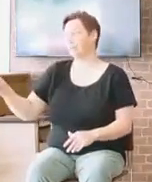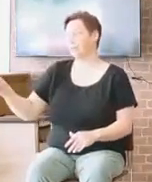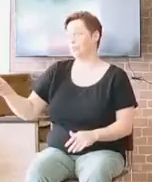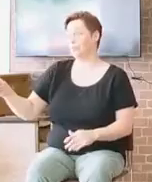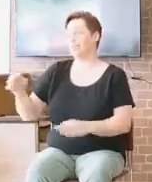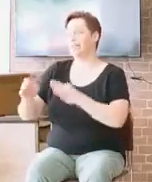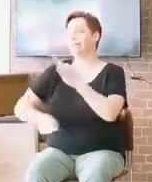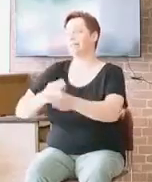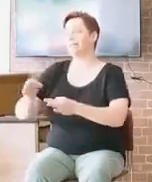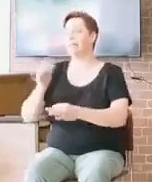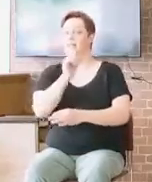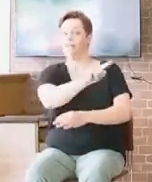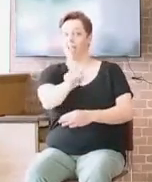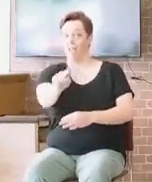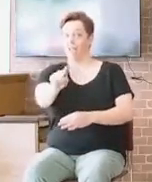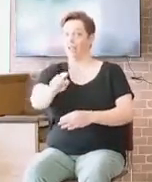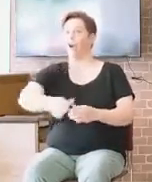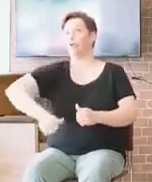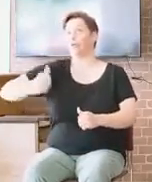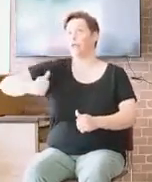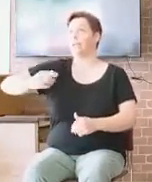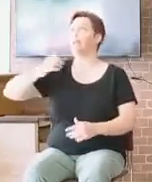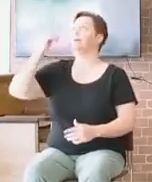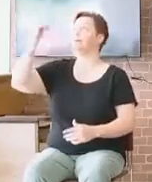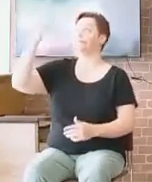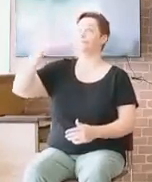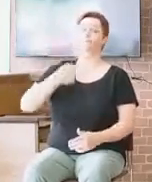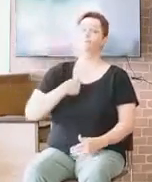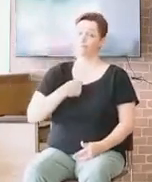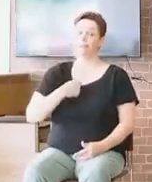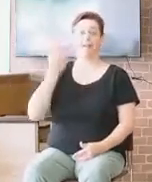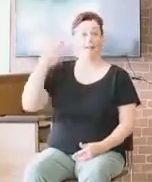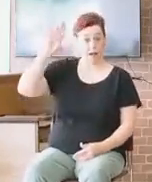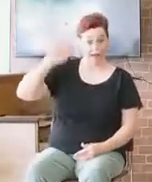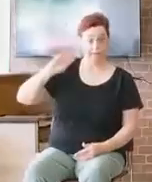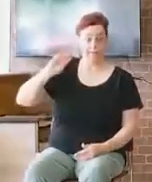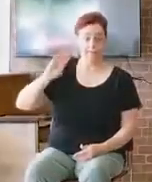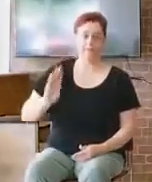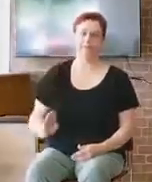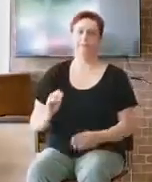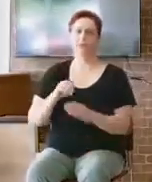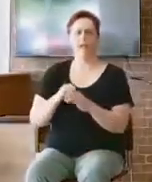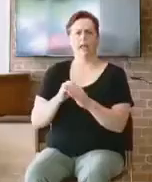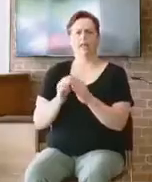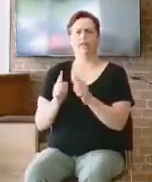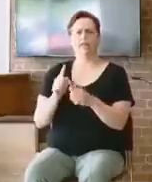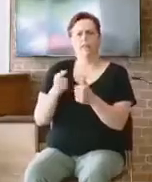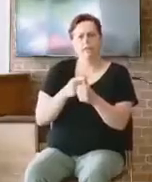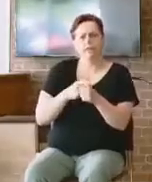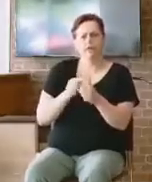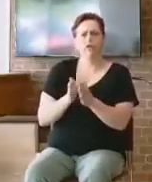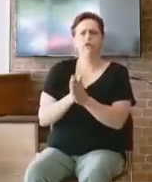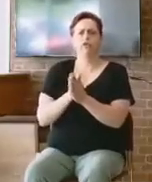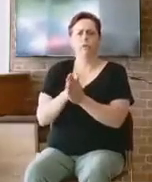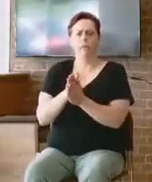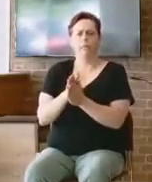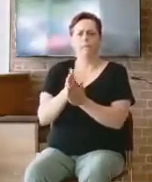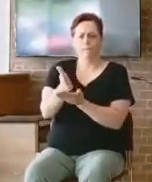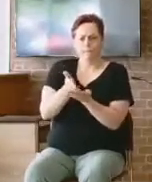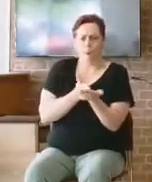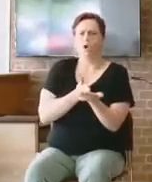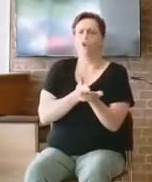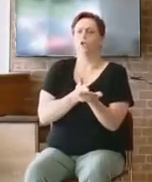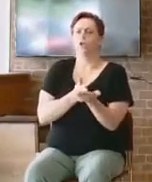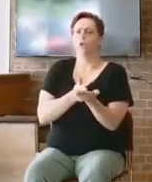When I read the first verse here, it says, it came to pass. And that very first part in chapter 8, and it came to pass, is so important. Because